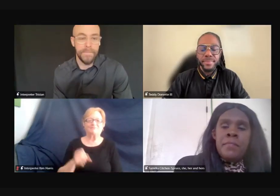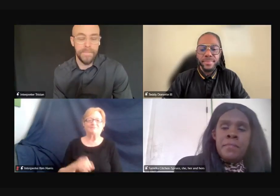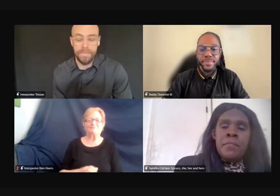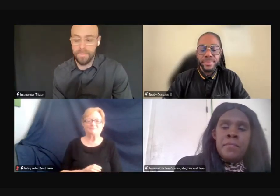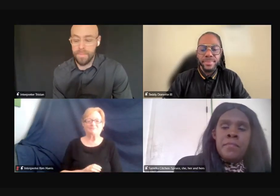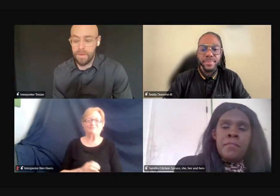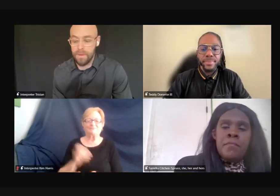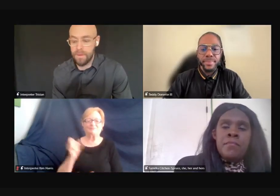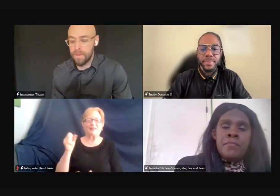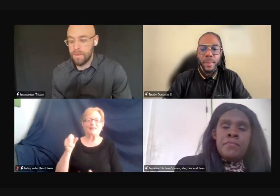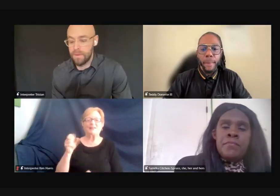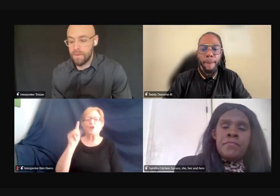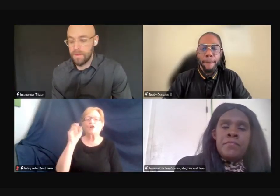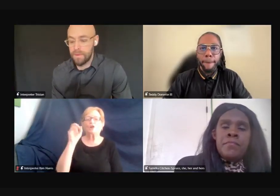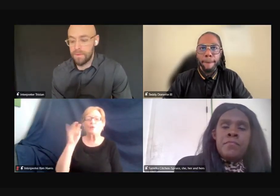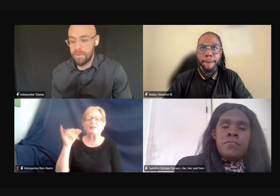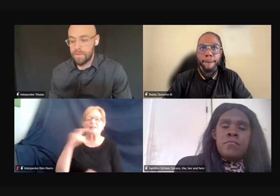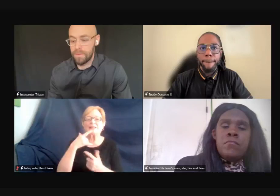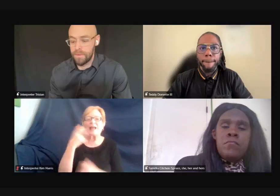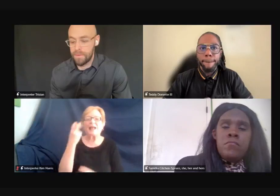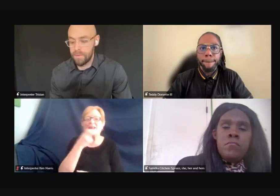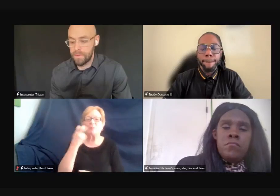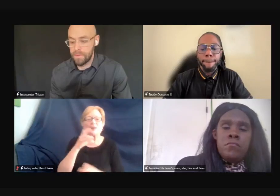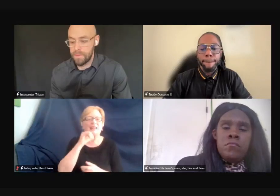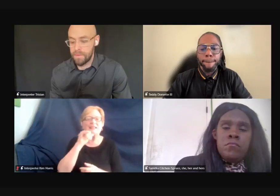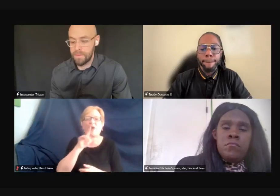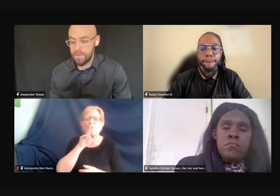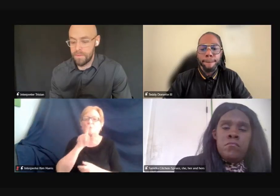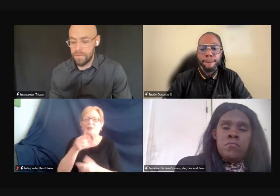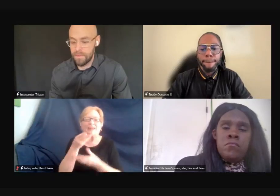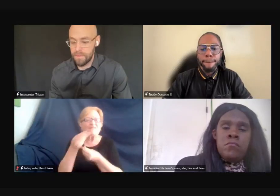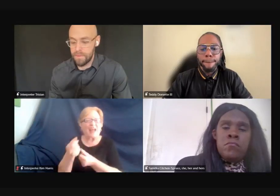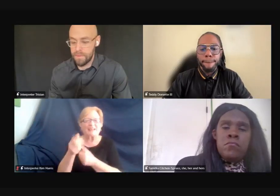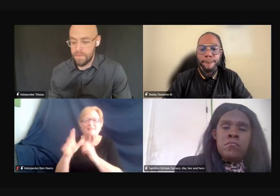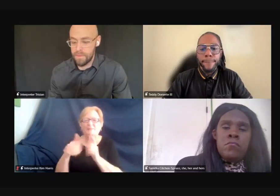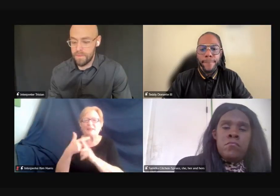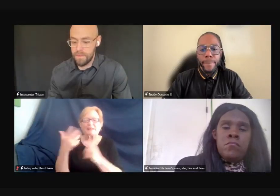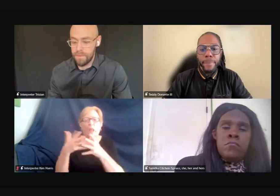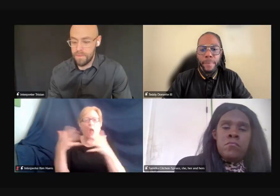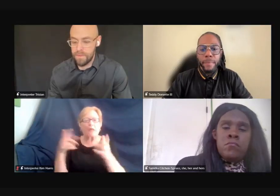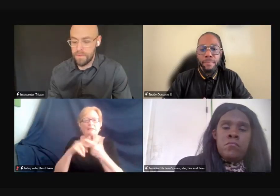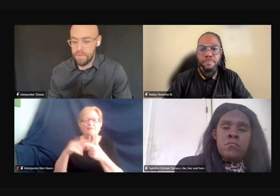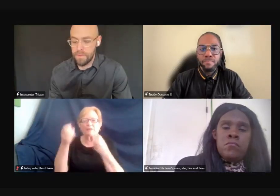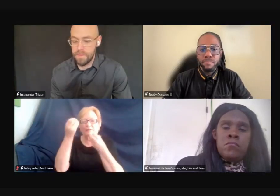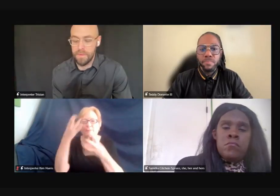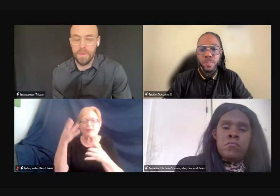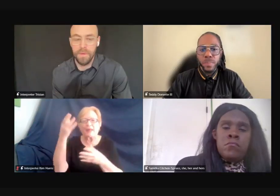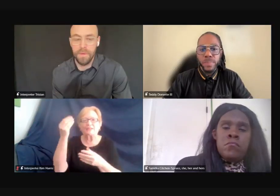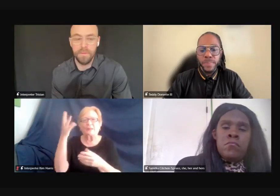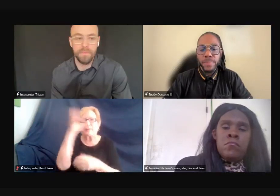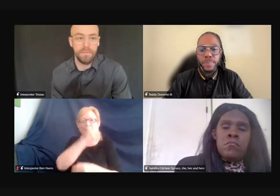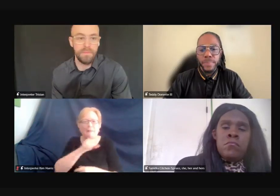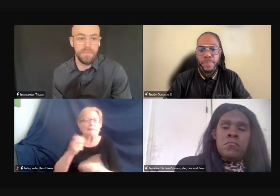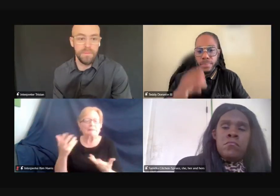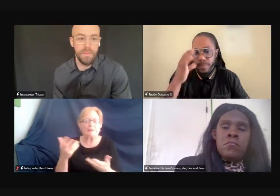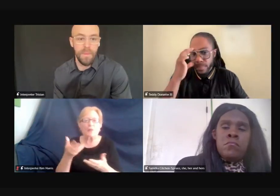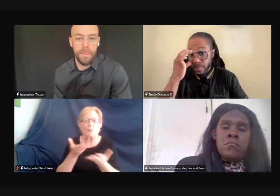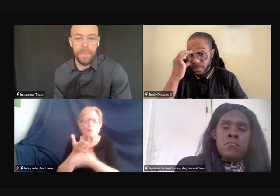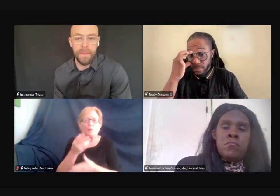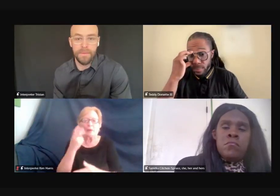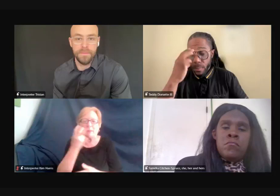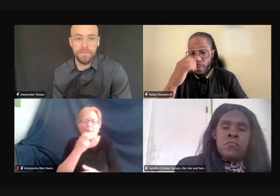Tony said, lip reading isn't really effective. Lots of information can be missed, and it's not always